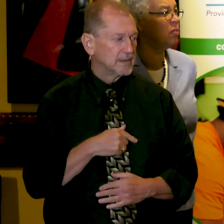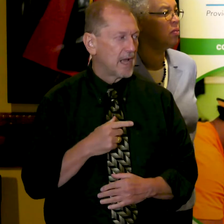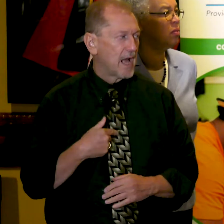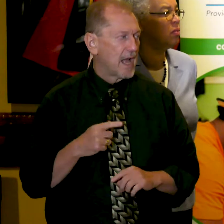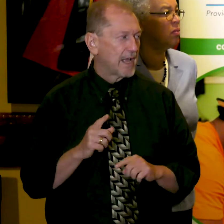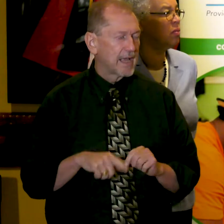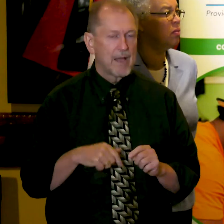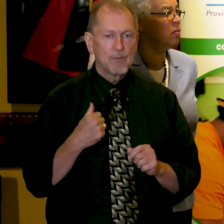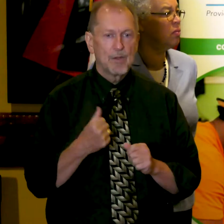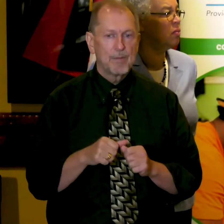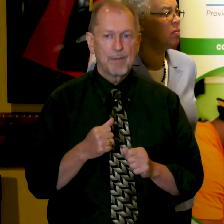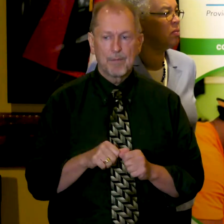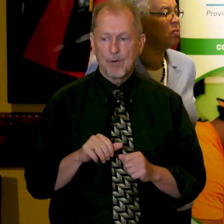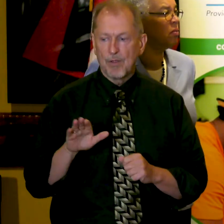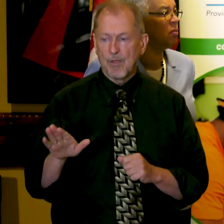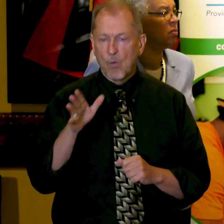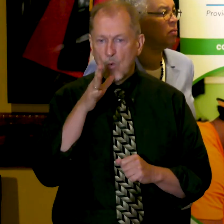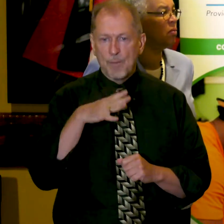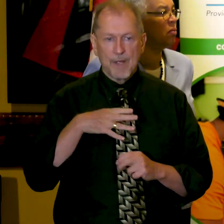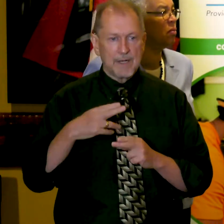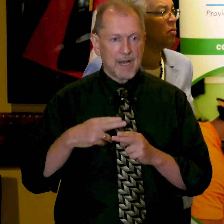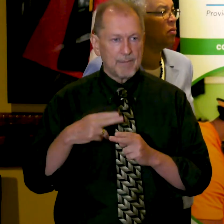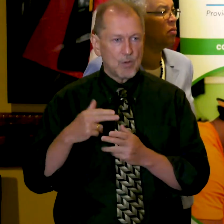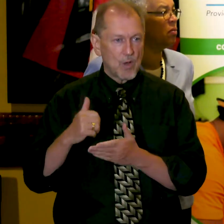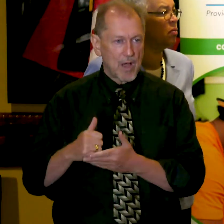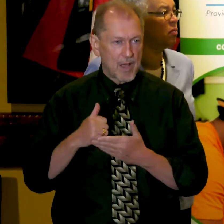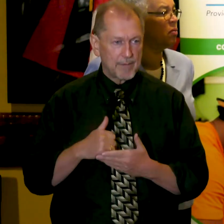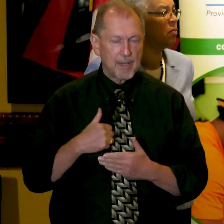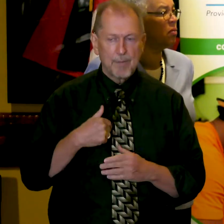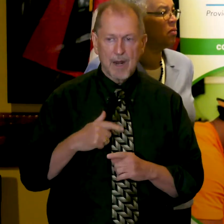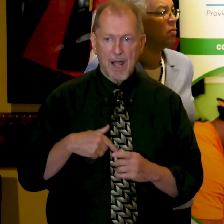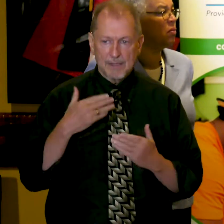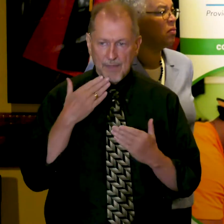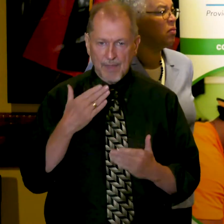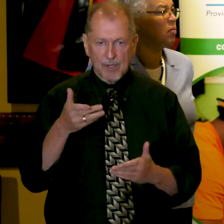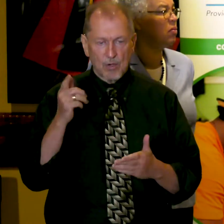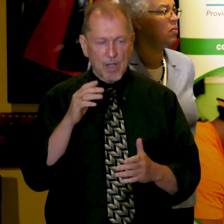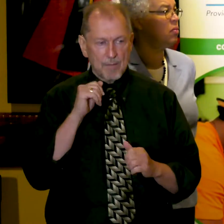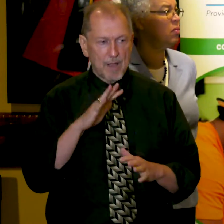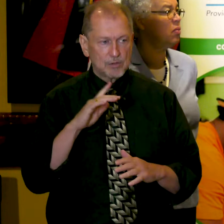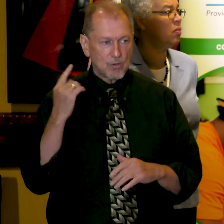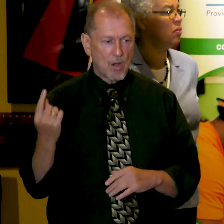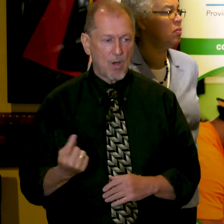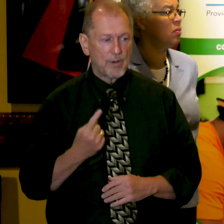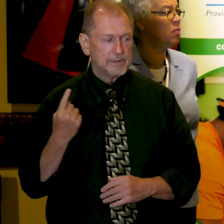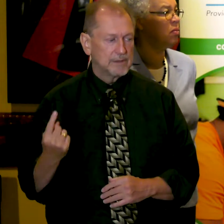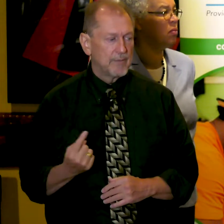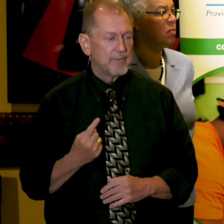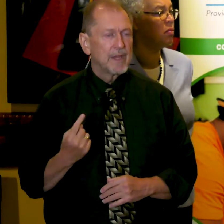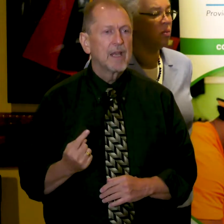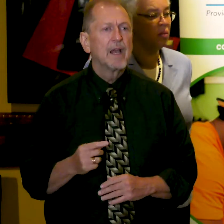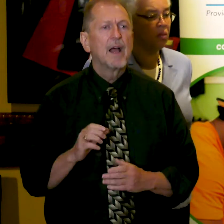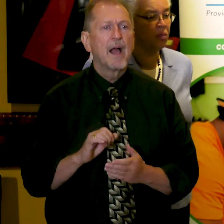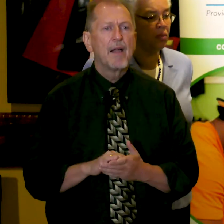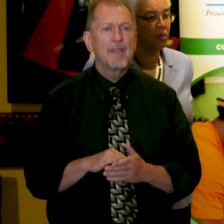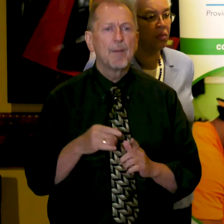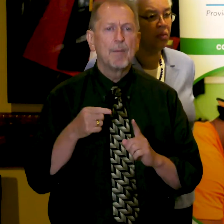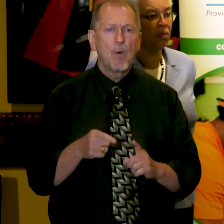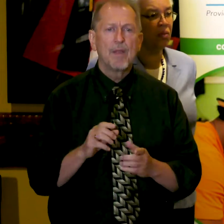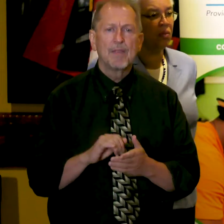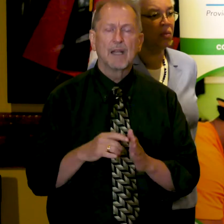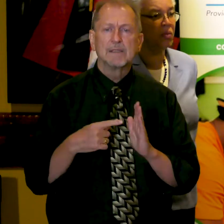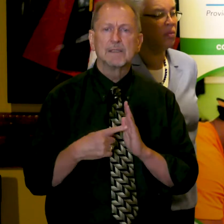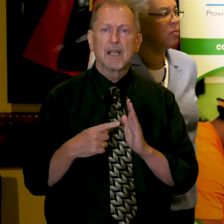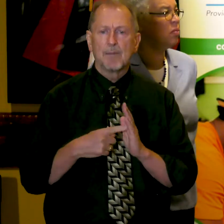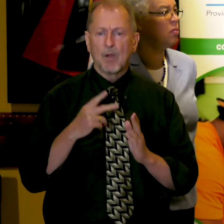remember her name. I'm sorry. But again, thank you. God bless you. Always. That's the type of examples